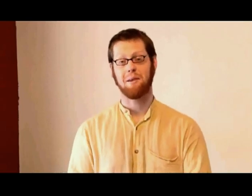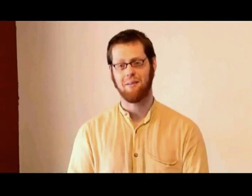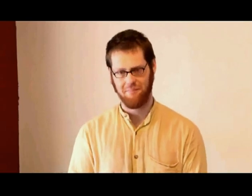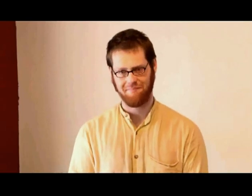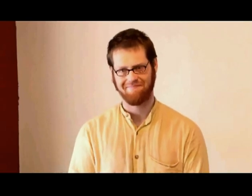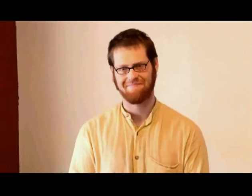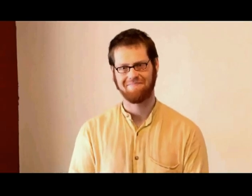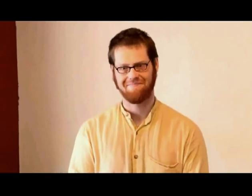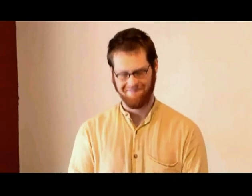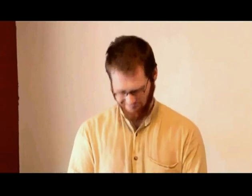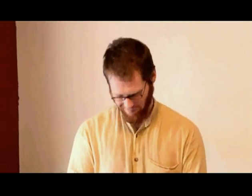to be.